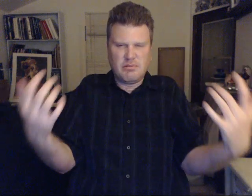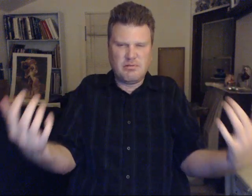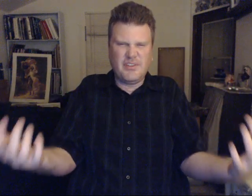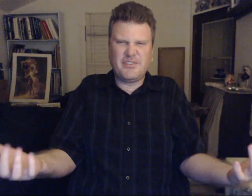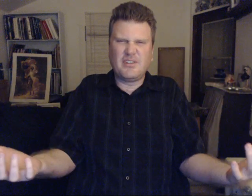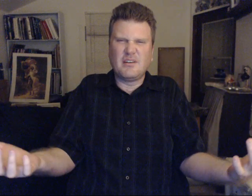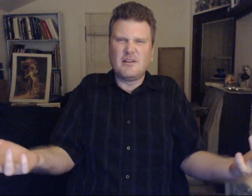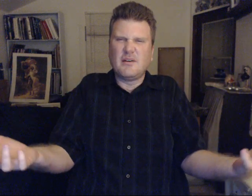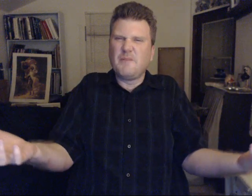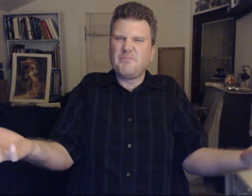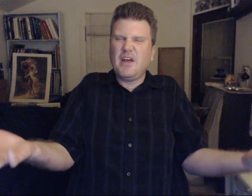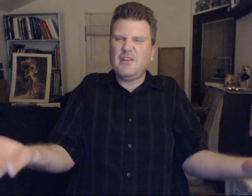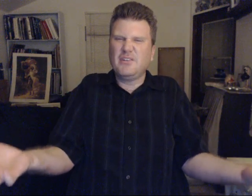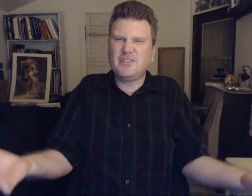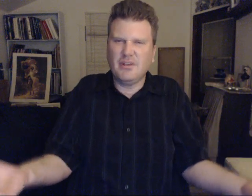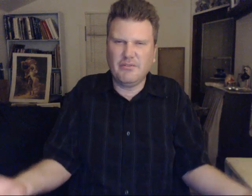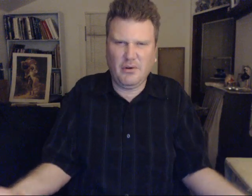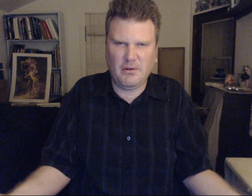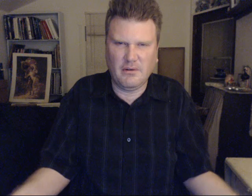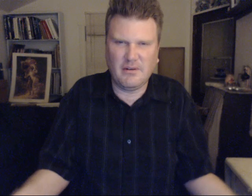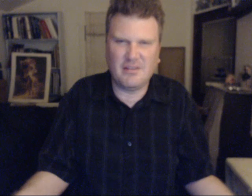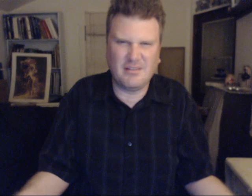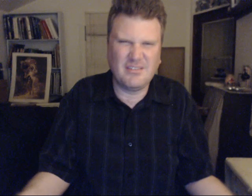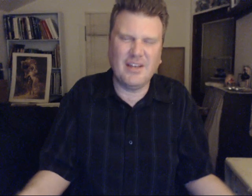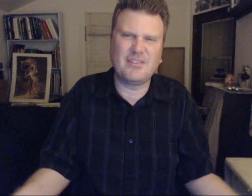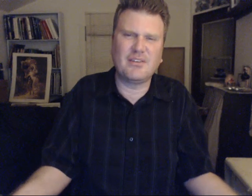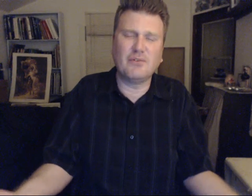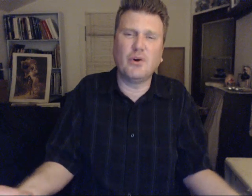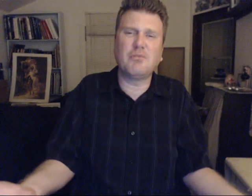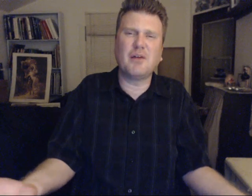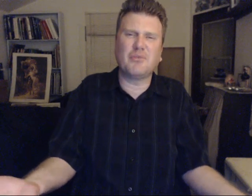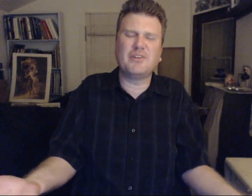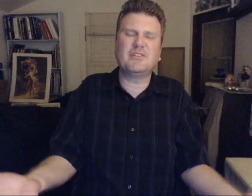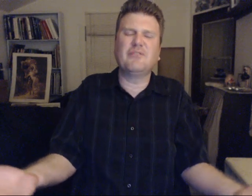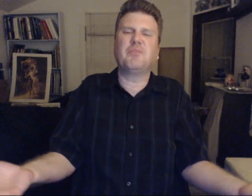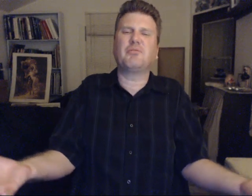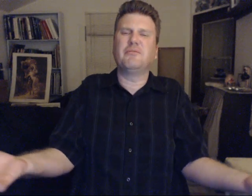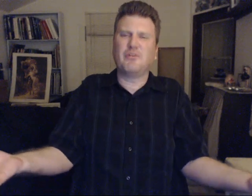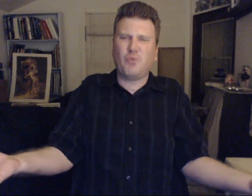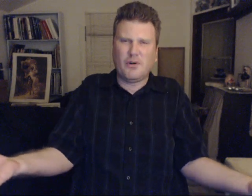This. Energy. your earth. Yes. Is a low vibration. Of a primitive world.